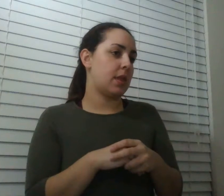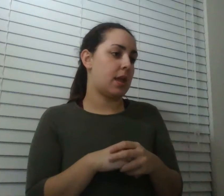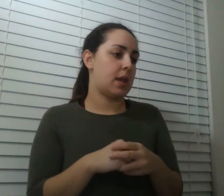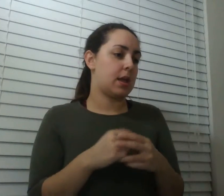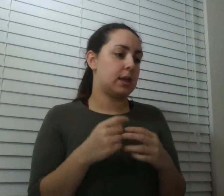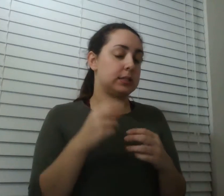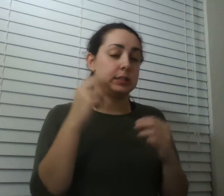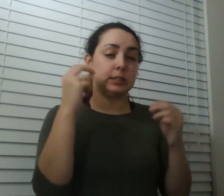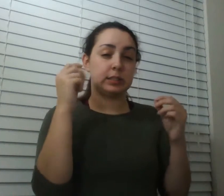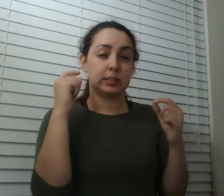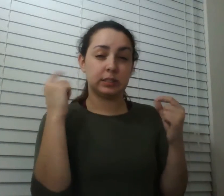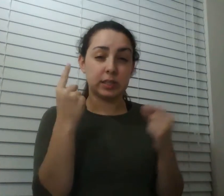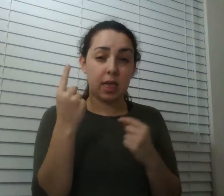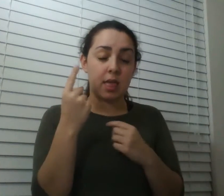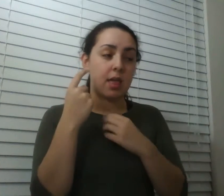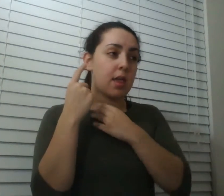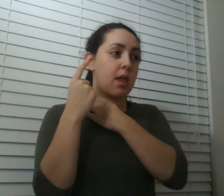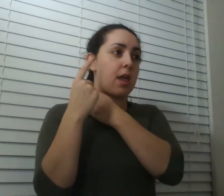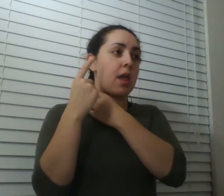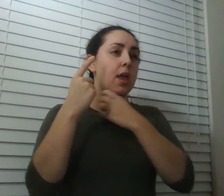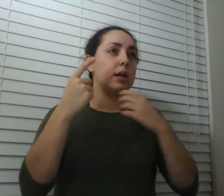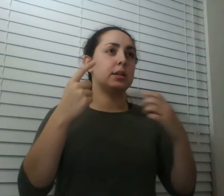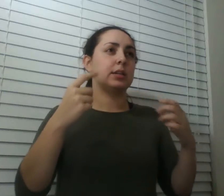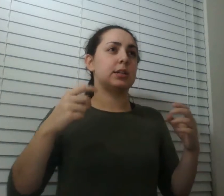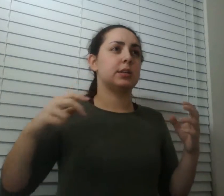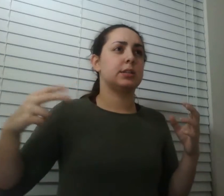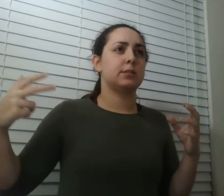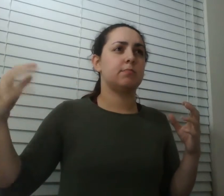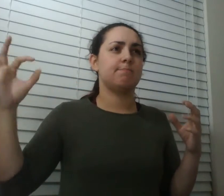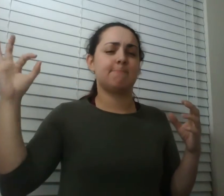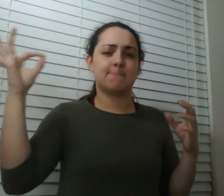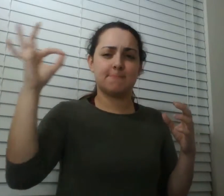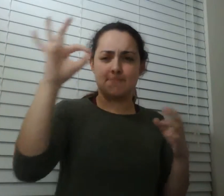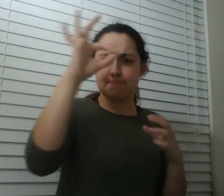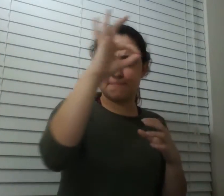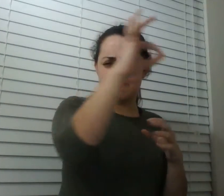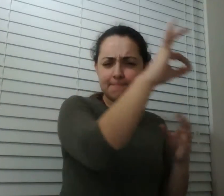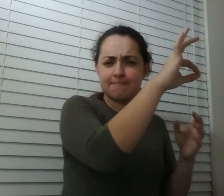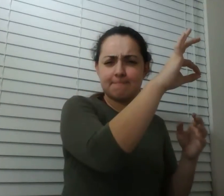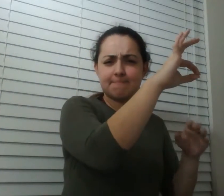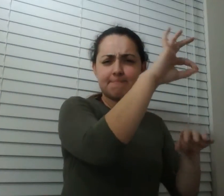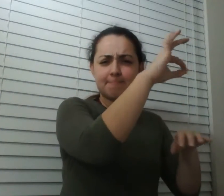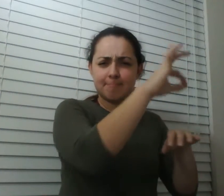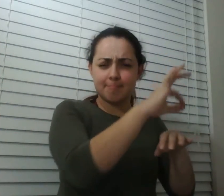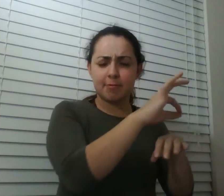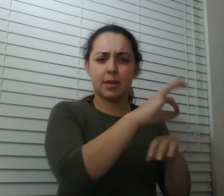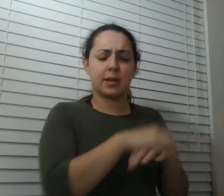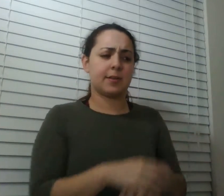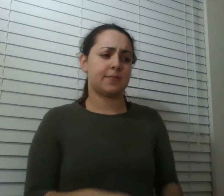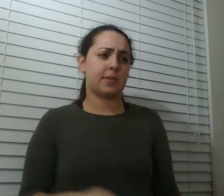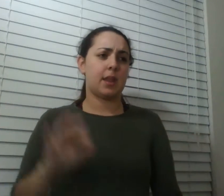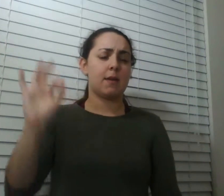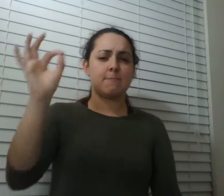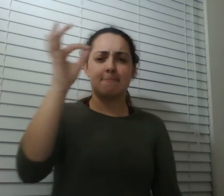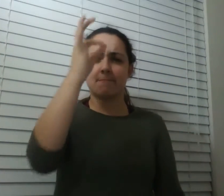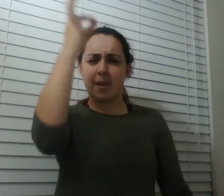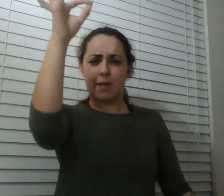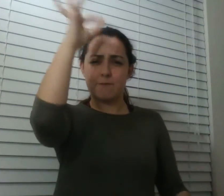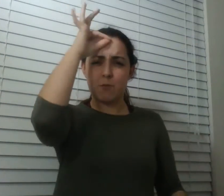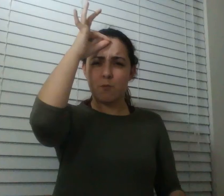where did it see you kind of on my forehead and i just sort of sat on the stump and said oh this really